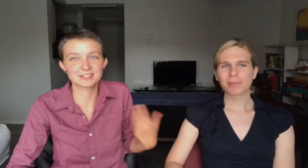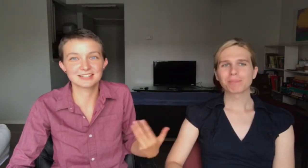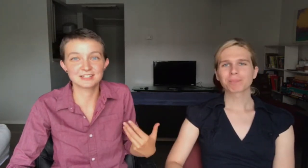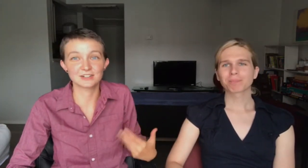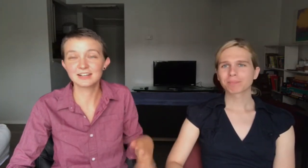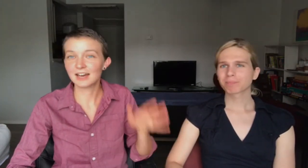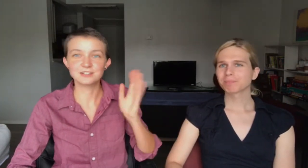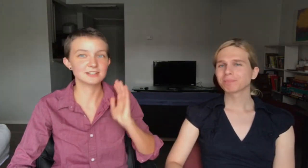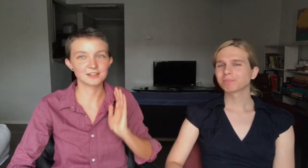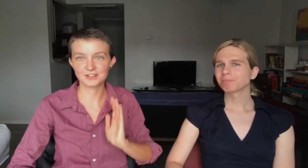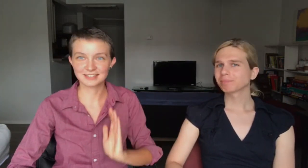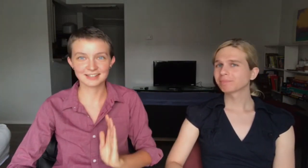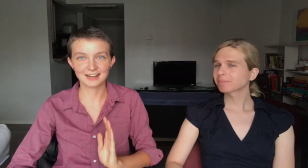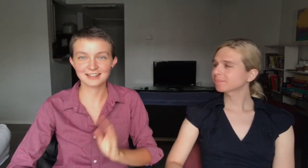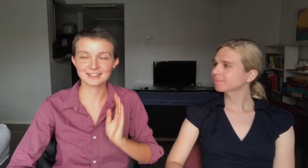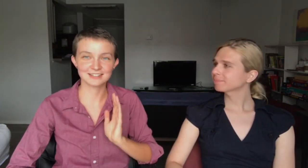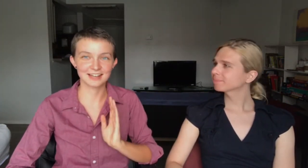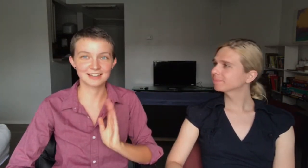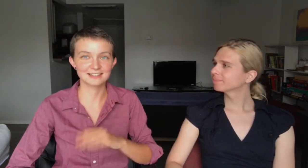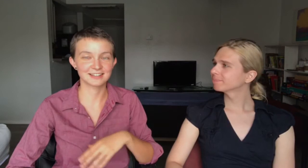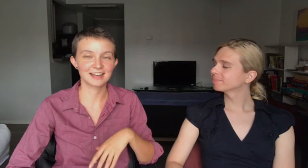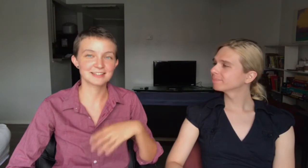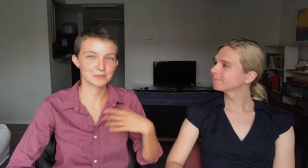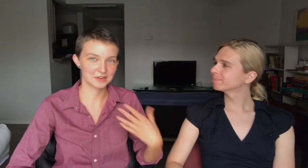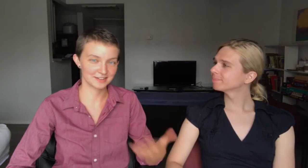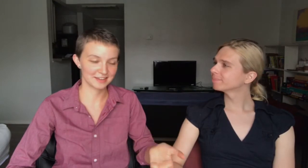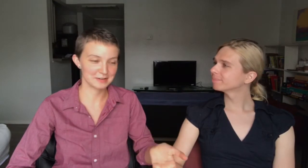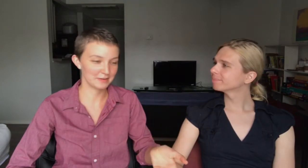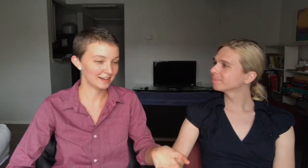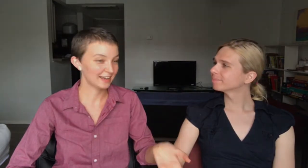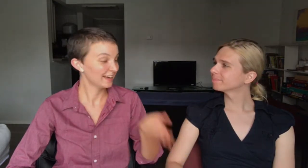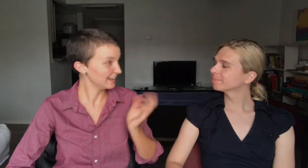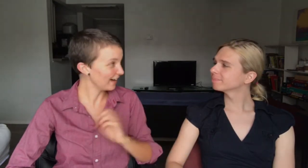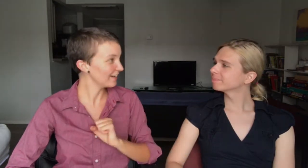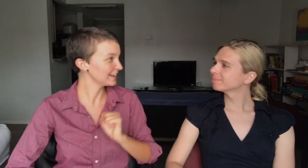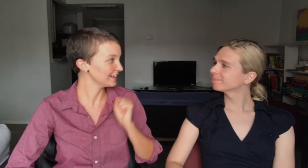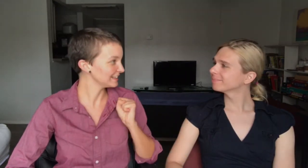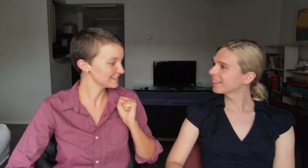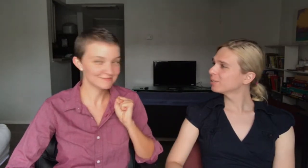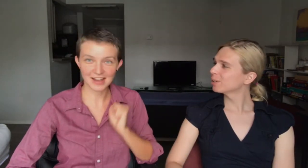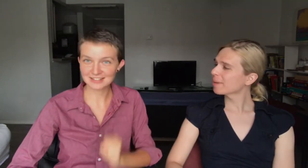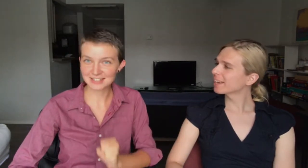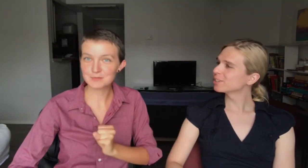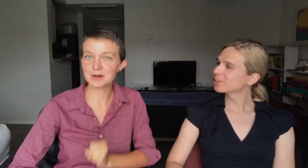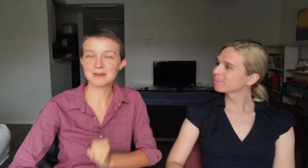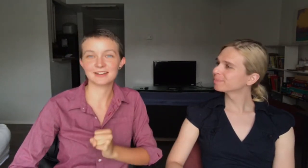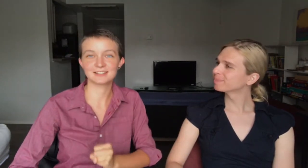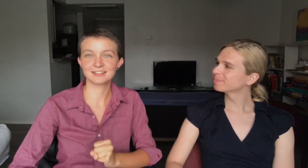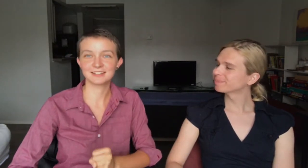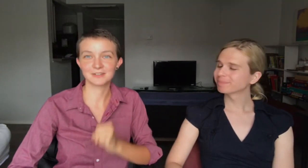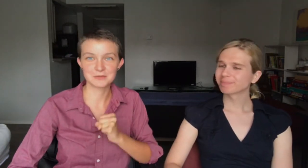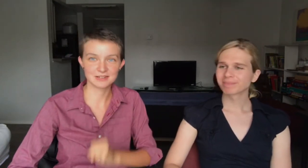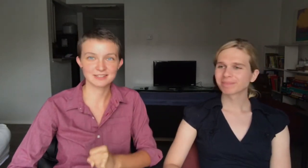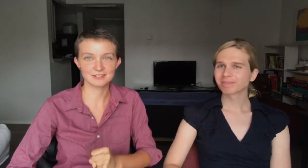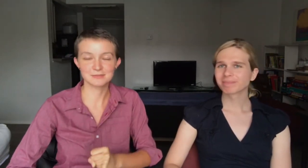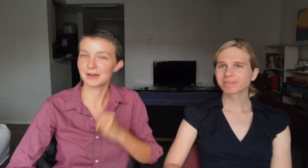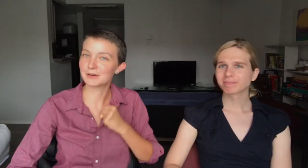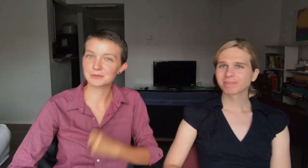shorts and a t-shirt. Yep. And she's all dressed to the nines, all stylish. And that is more her thing. But now I can... Now you match. Now somewhat match it, if I want to, in my own